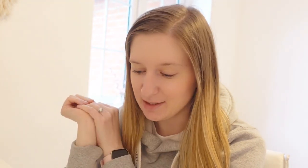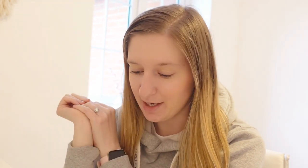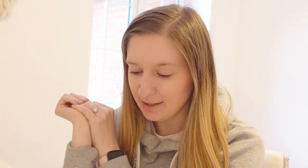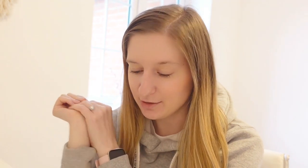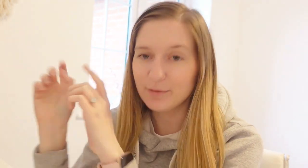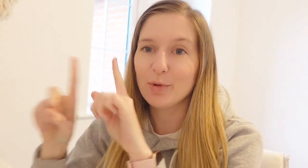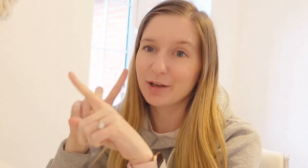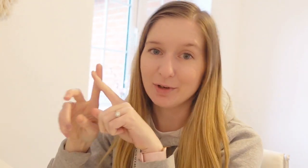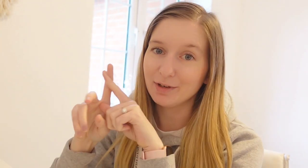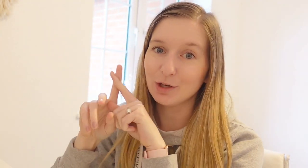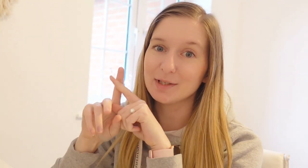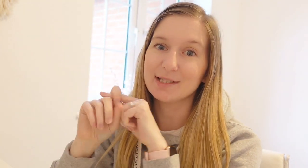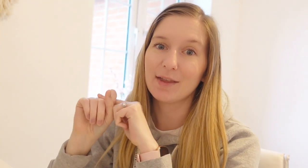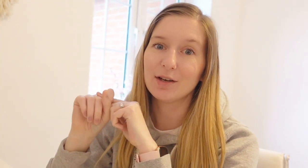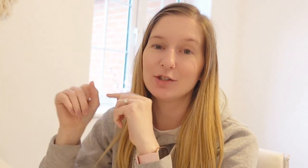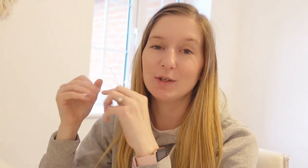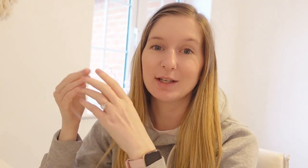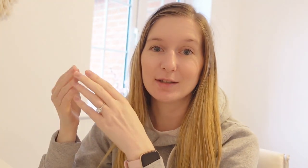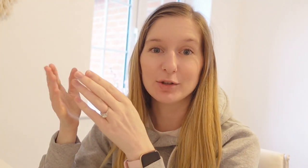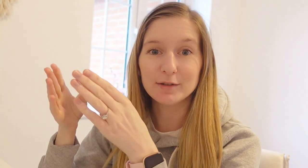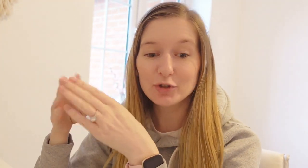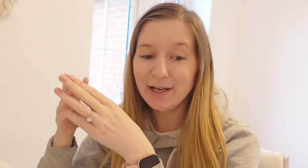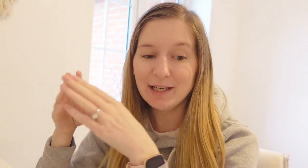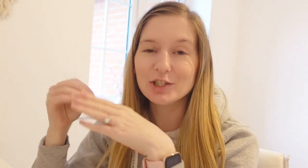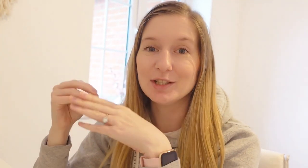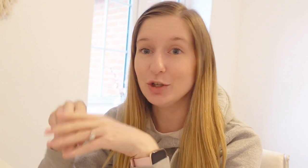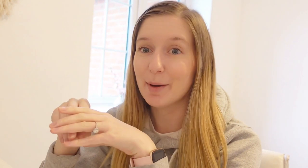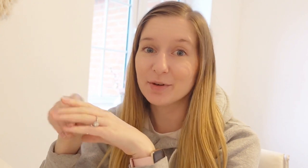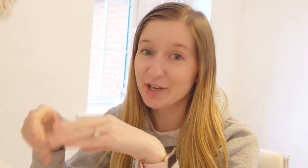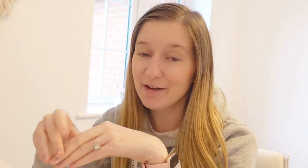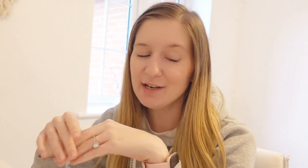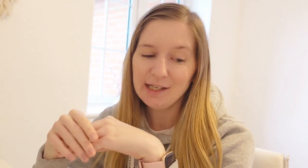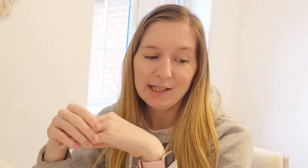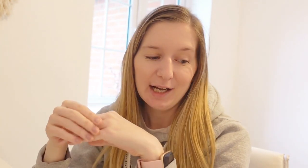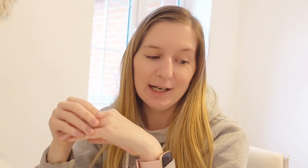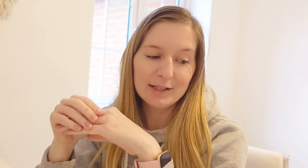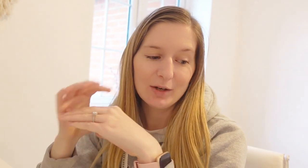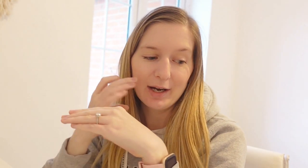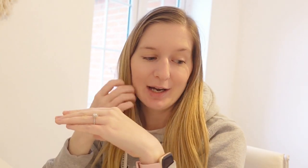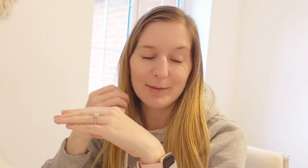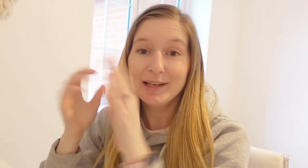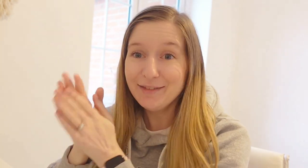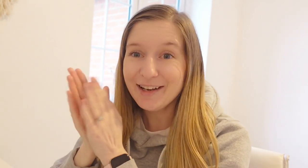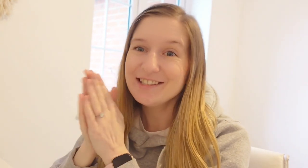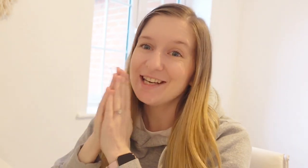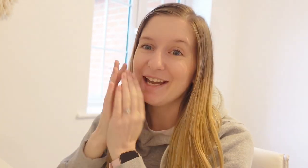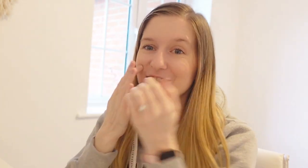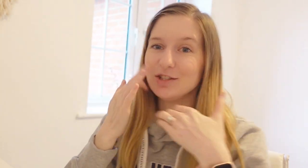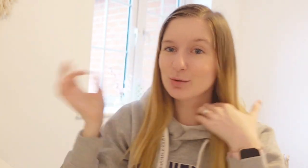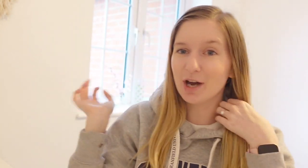today so we've been working really really closely together doing lots of training because she's a new member of staff so I am leaving her today so she's all set